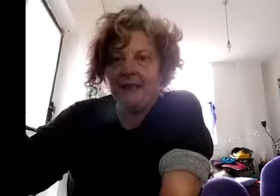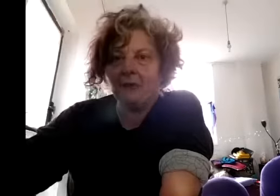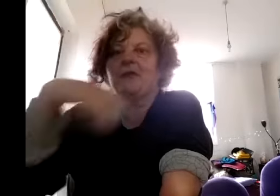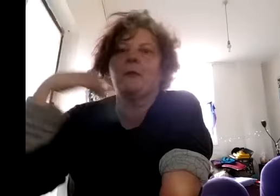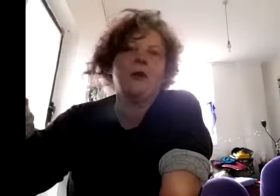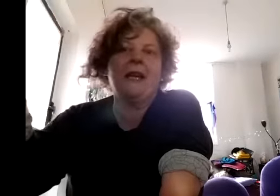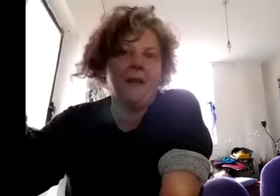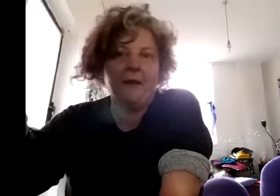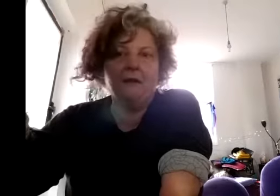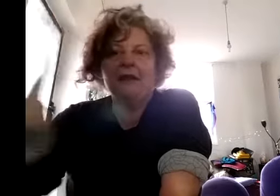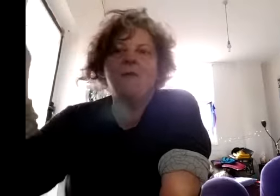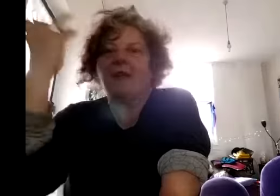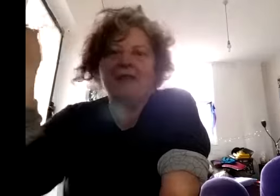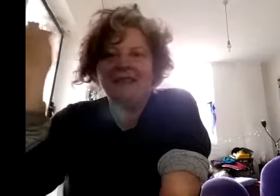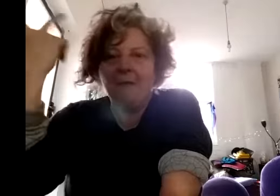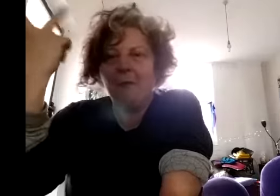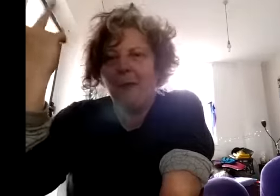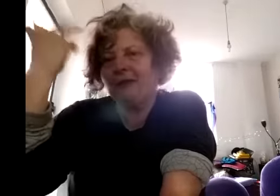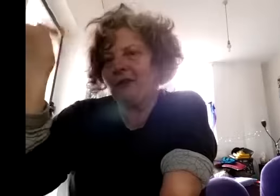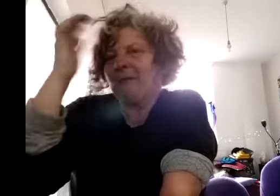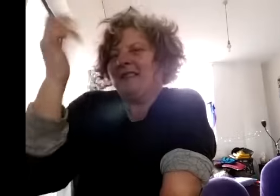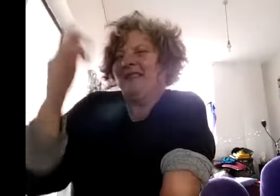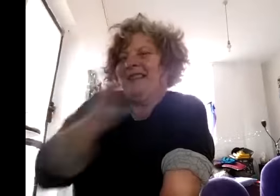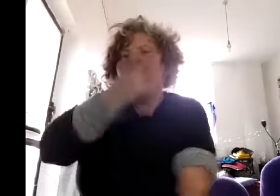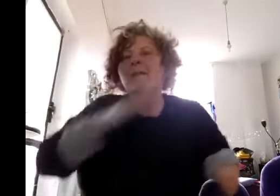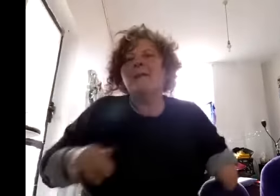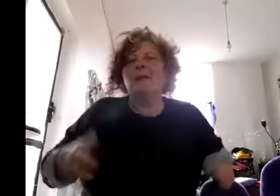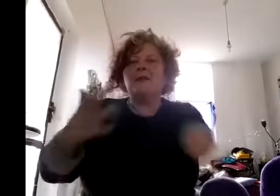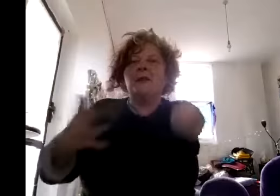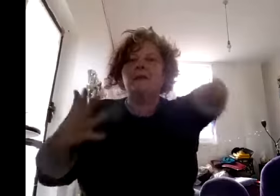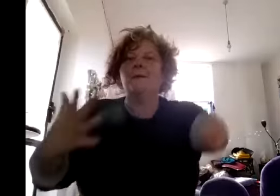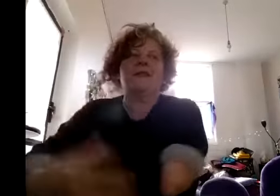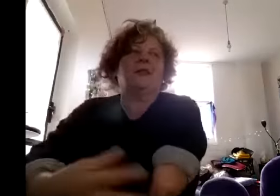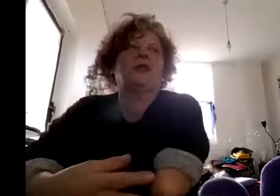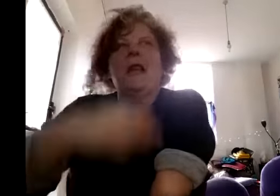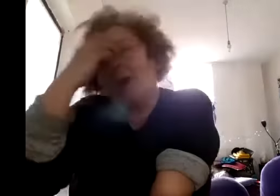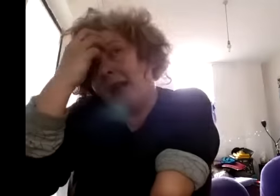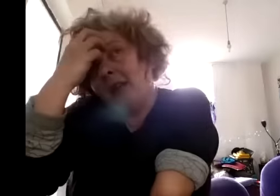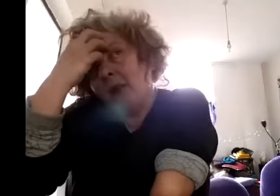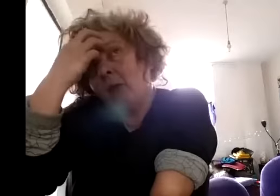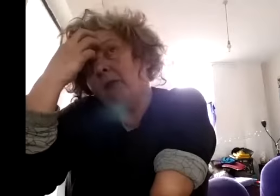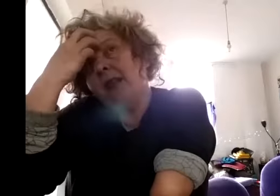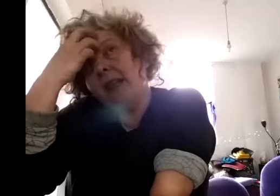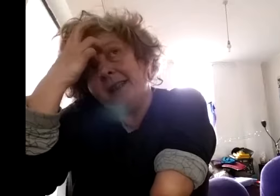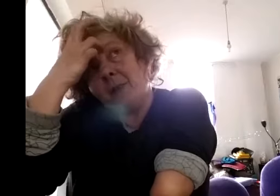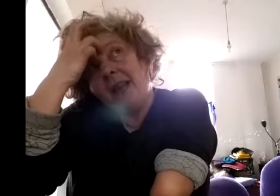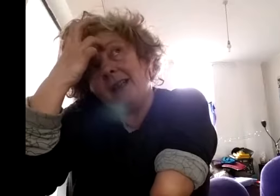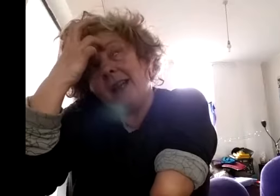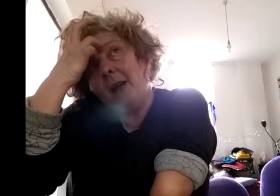shows i'm trying another method of publish publicizing we're sort of in a position now where we we need to make money